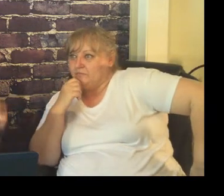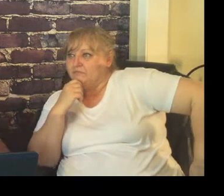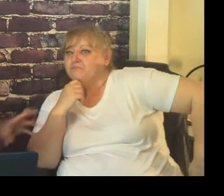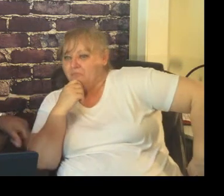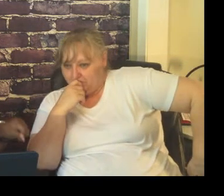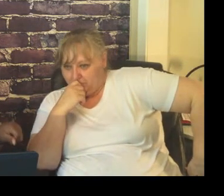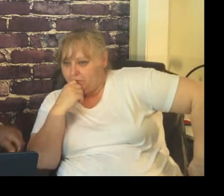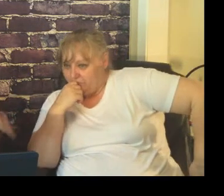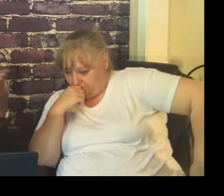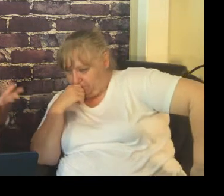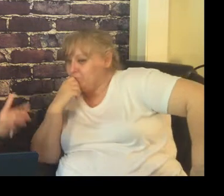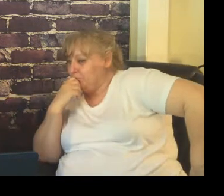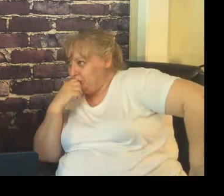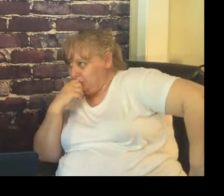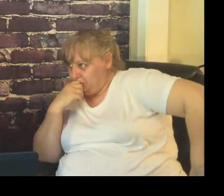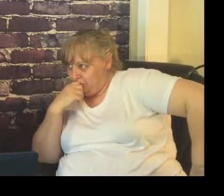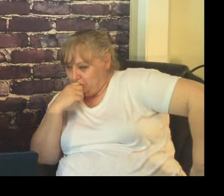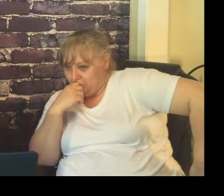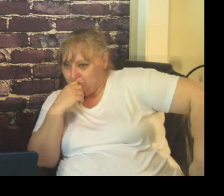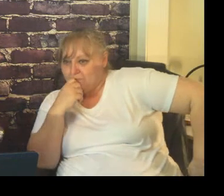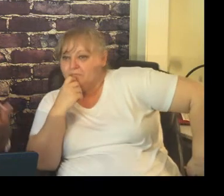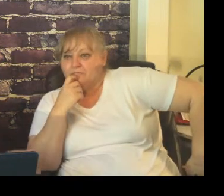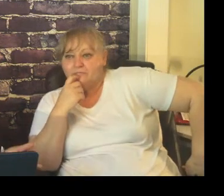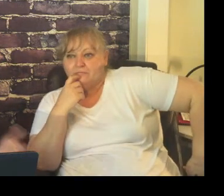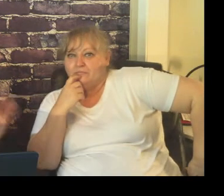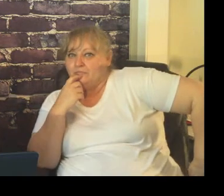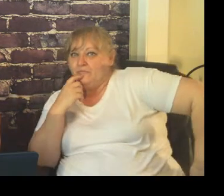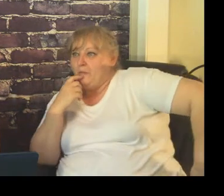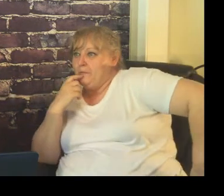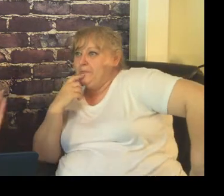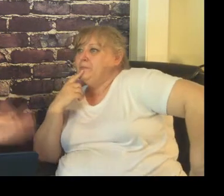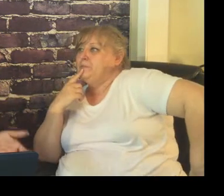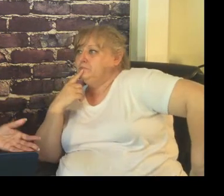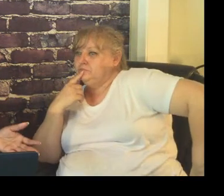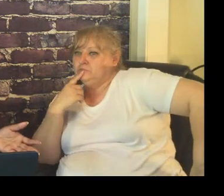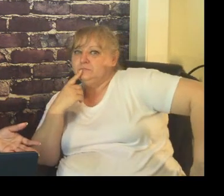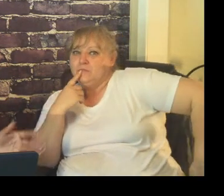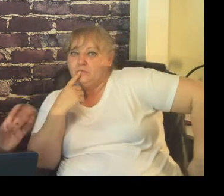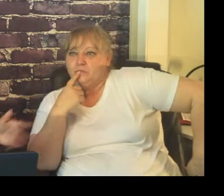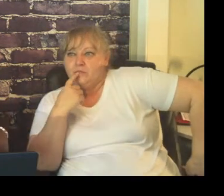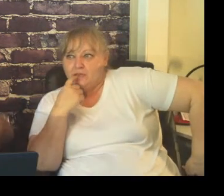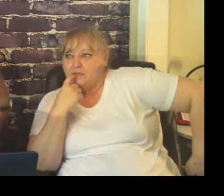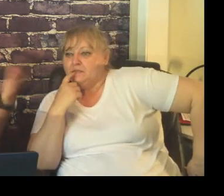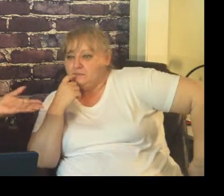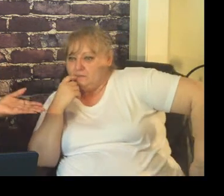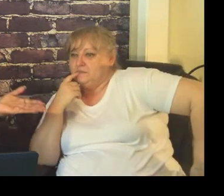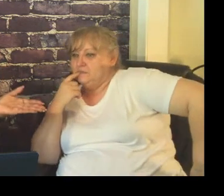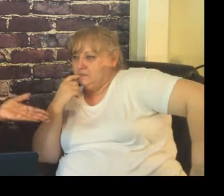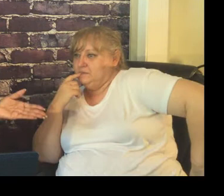don't do do do or try to put it in a positive term not a negative try to turn it into a positive not a negative remember we are in direct